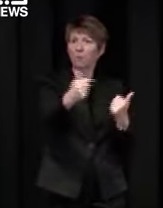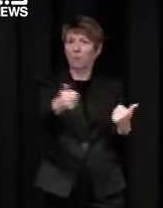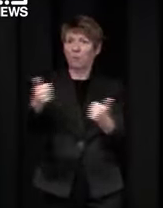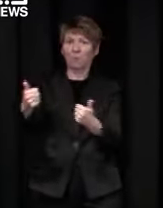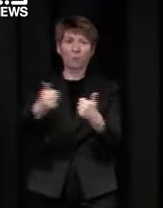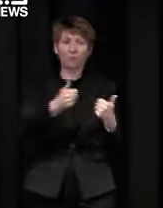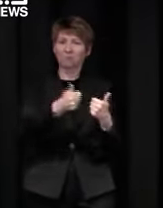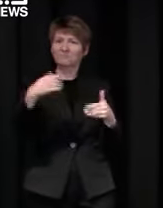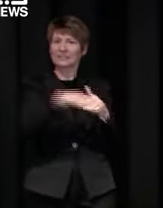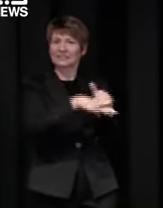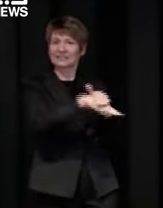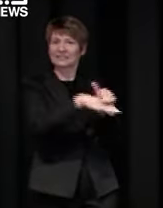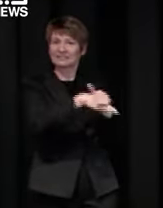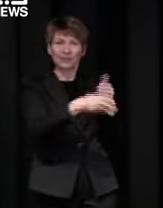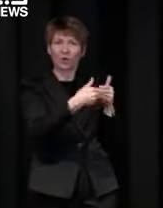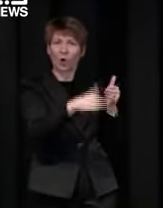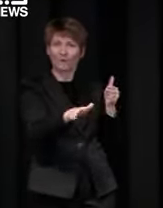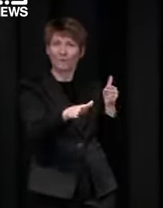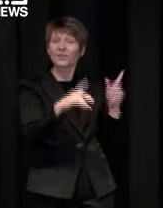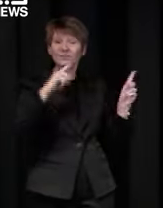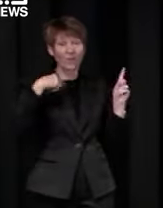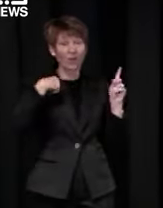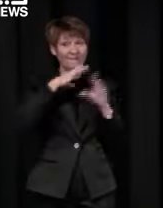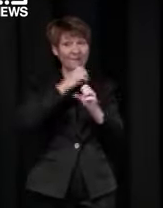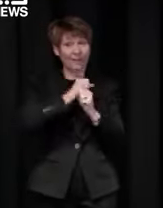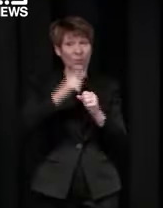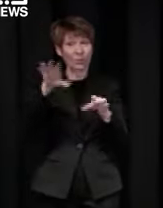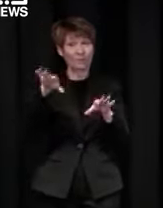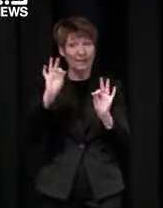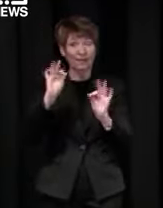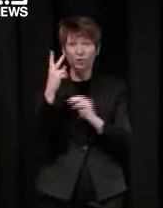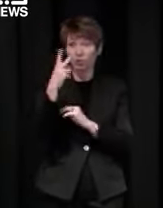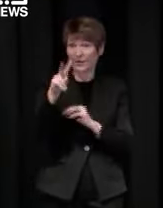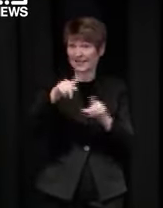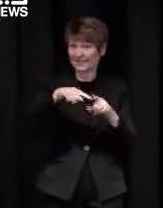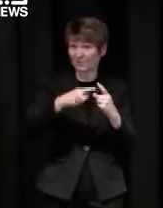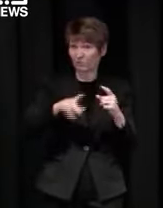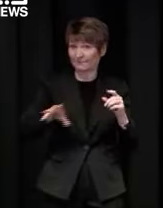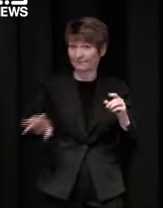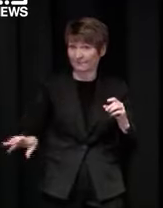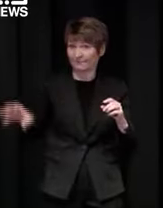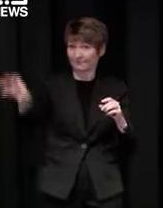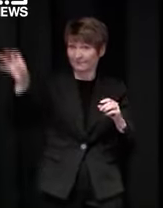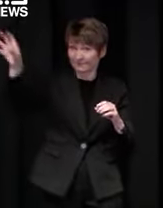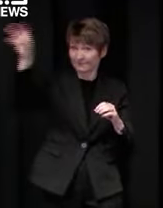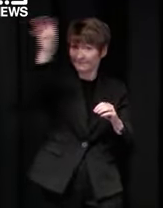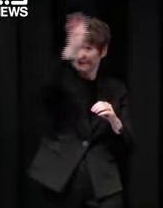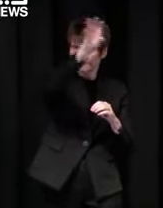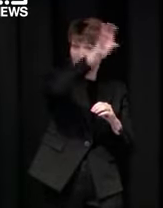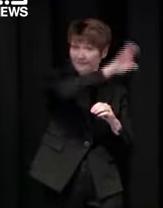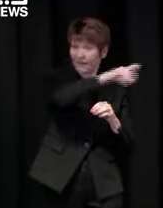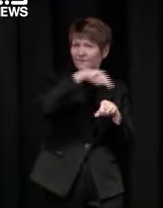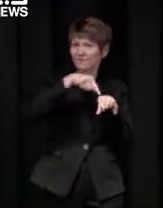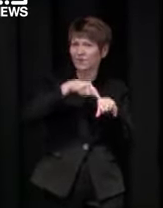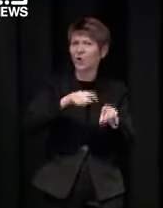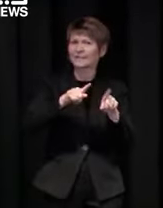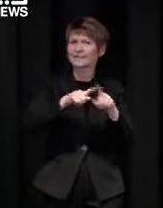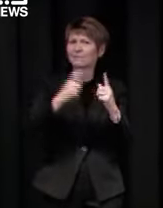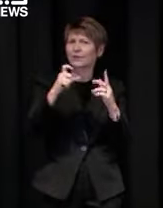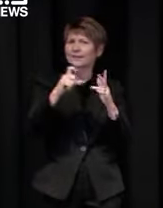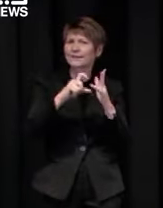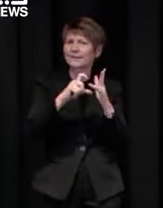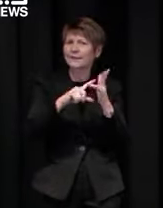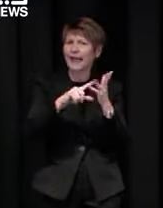nominating up to 20 trial sites throughout regional Victoria we'll be doing them in LGAs with low case